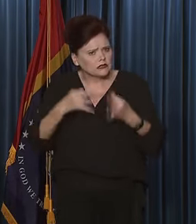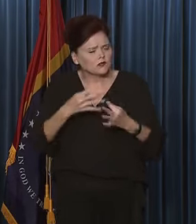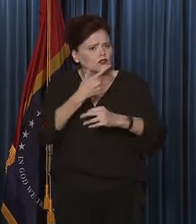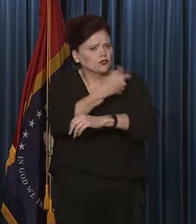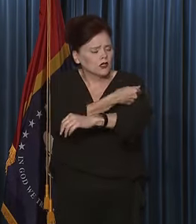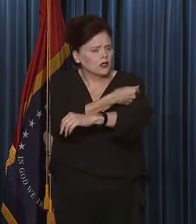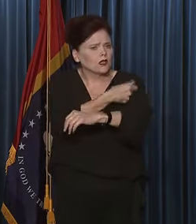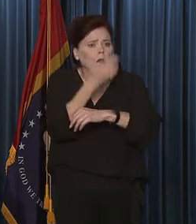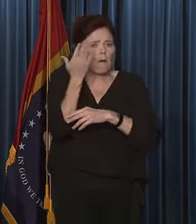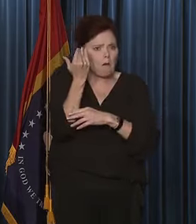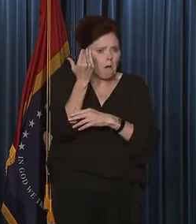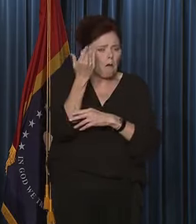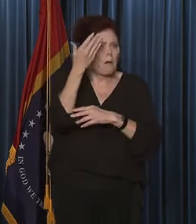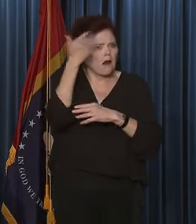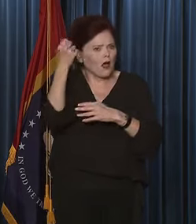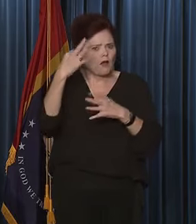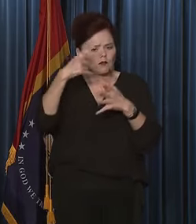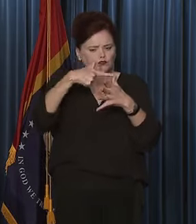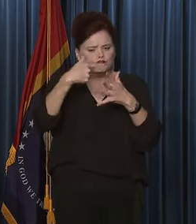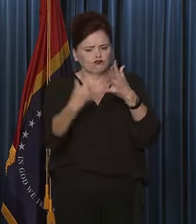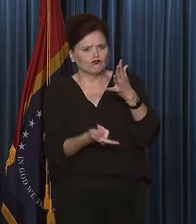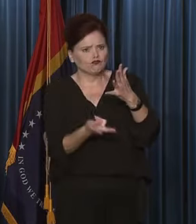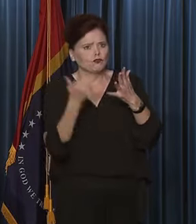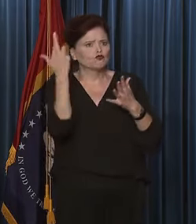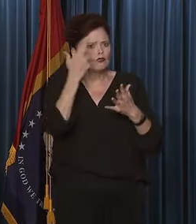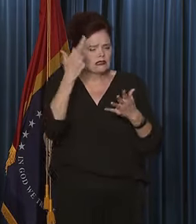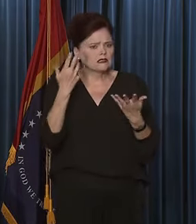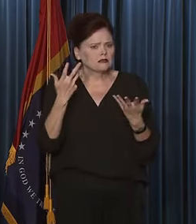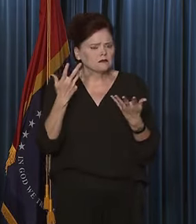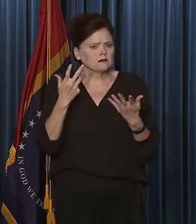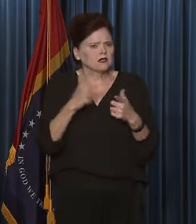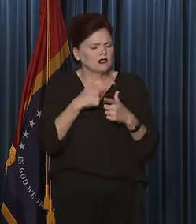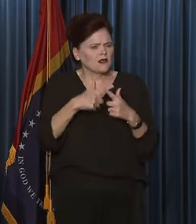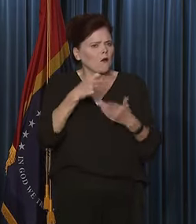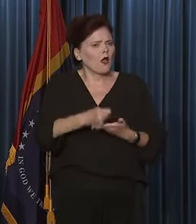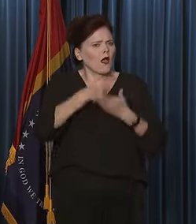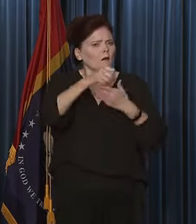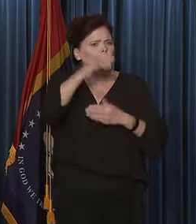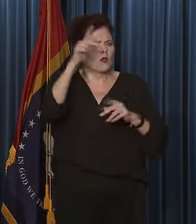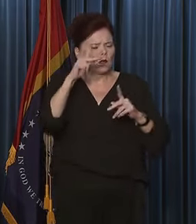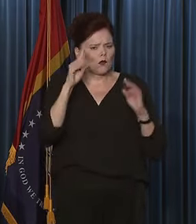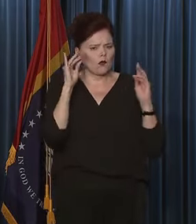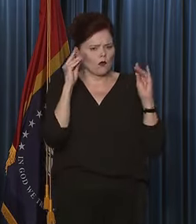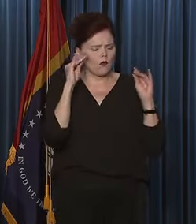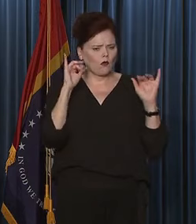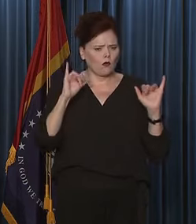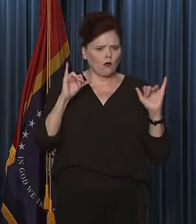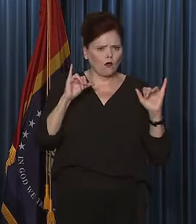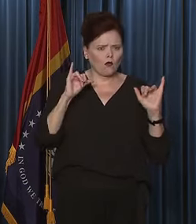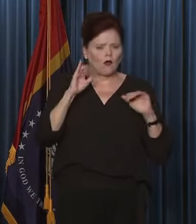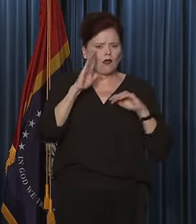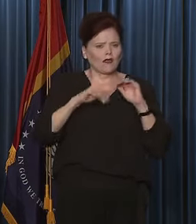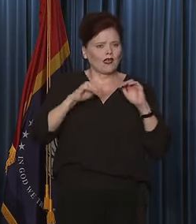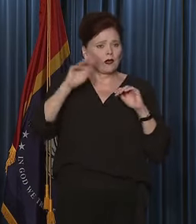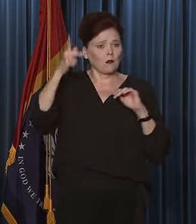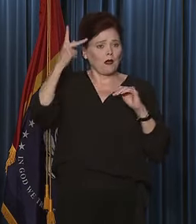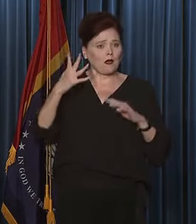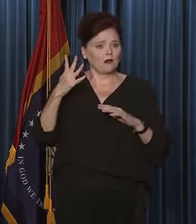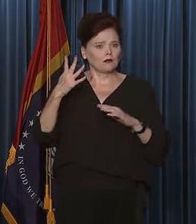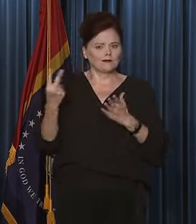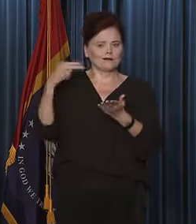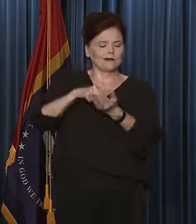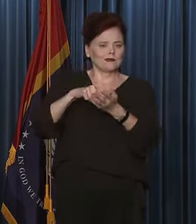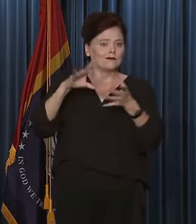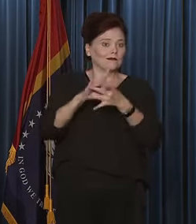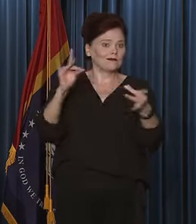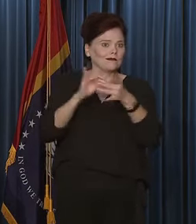the shot because of these three reasons, that goes a lot further than some politician standing up or someone